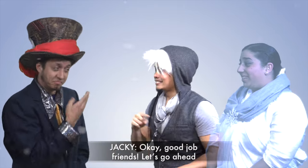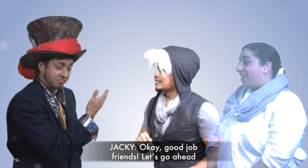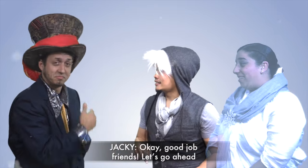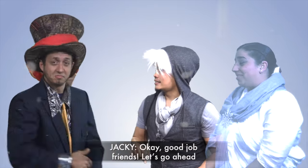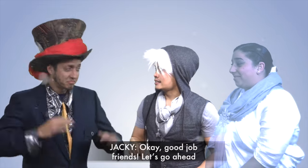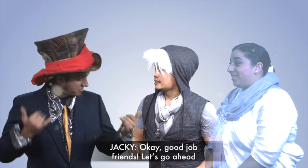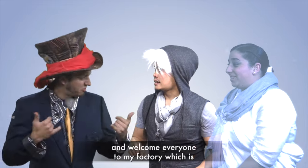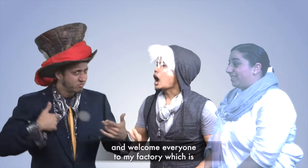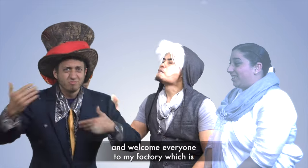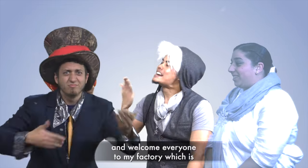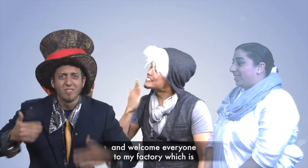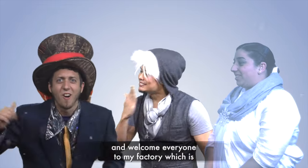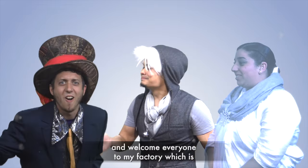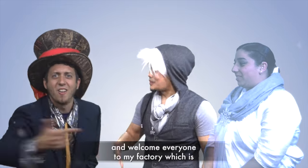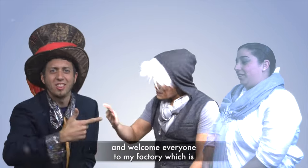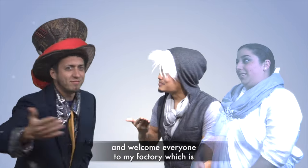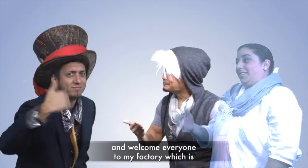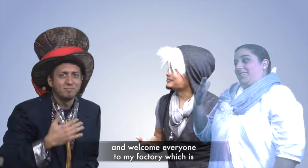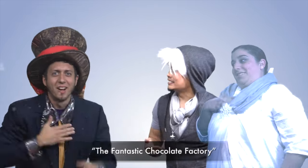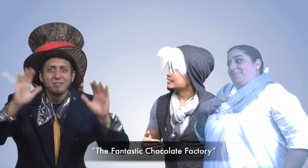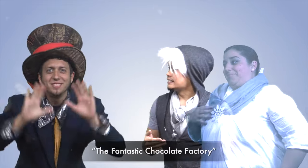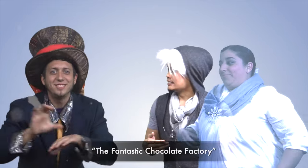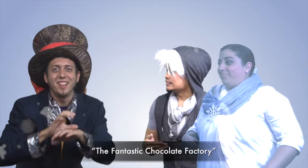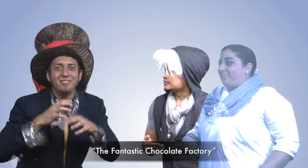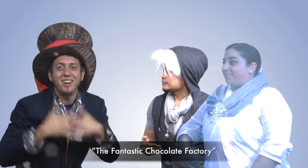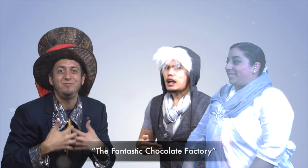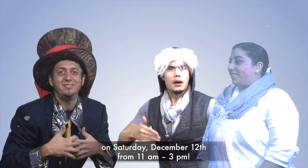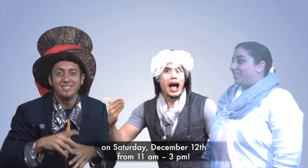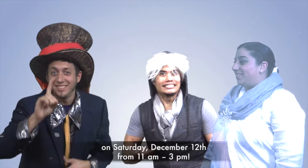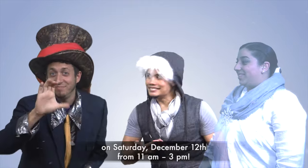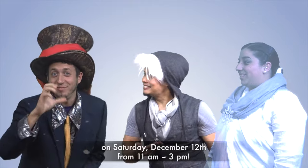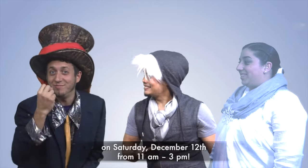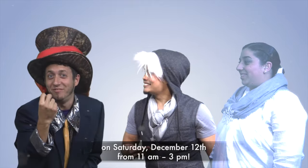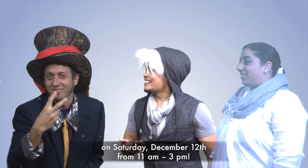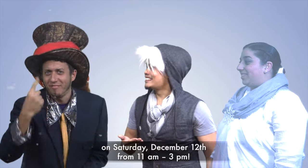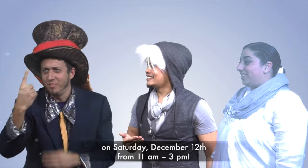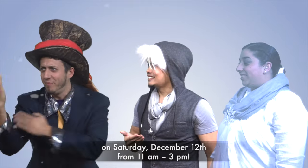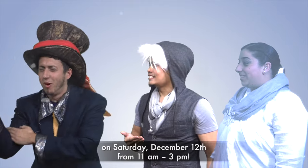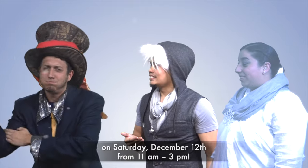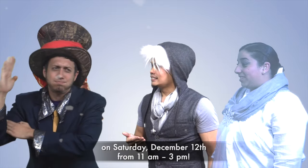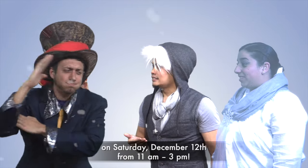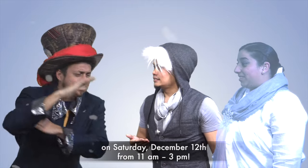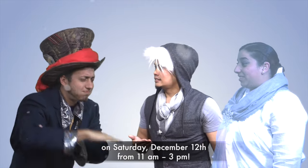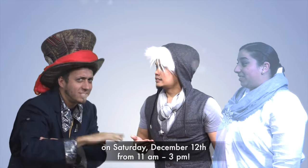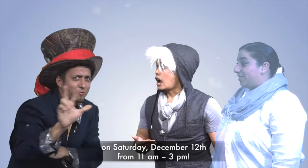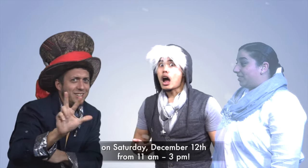Okay. Good job, friends. I want to welcome everyone to our chocolate factory, the fantastic chocolate factory on Saturday, December